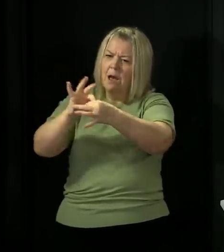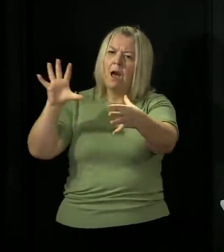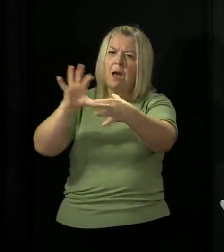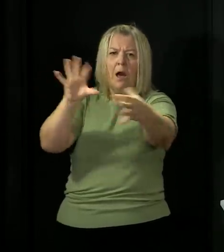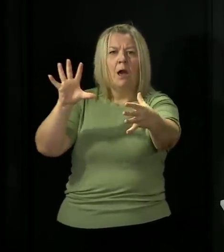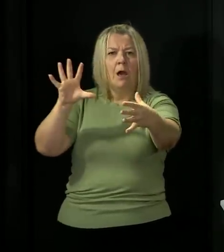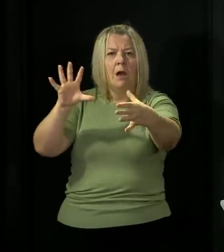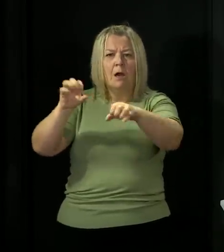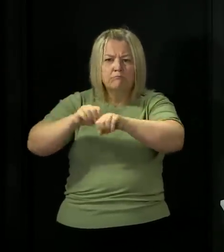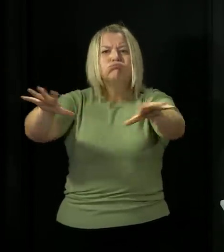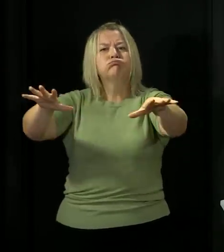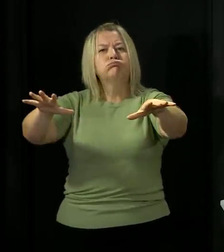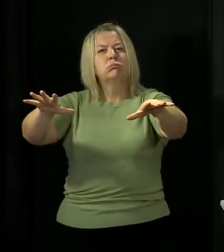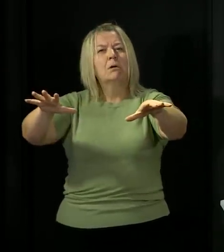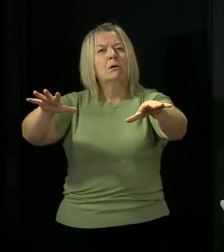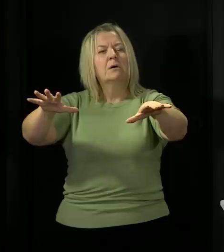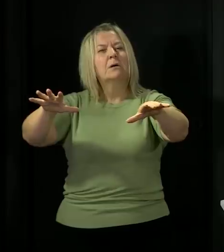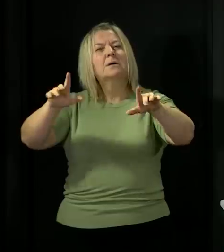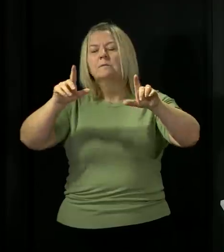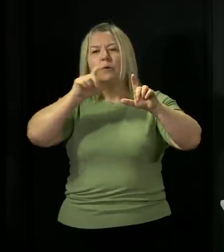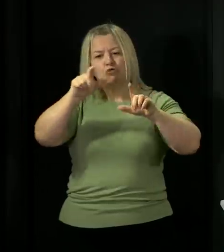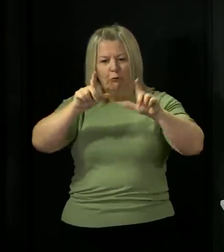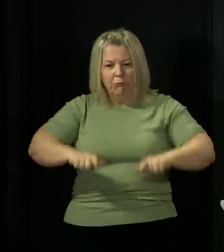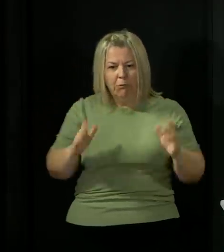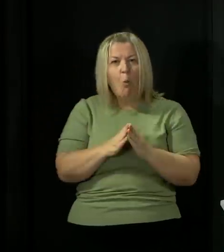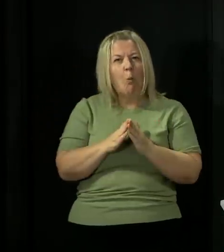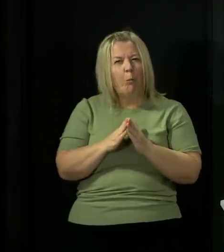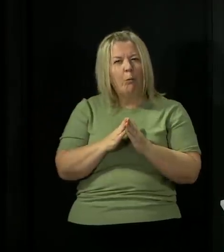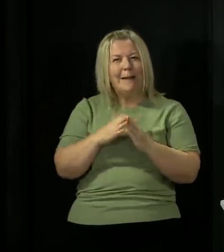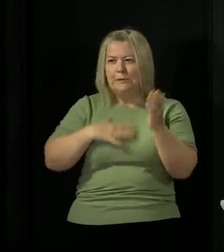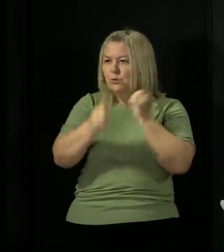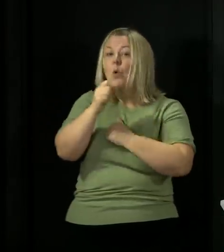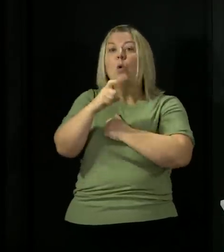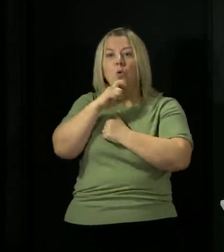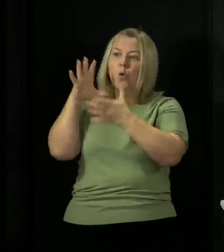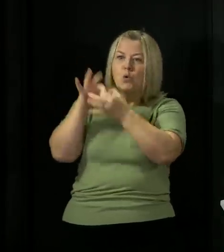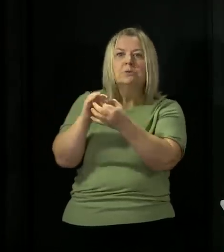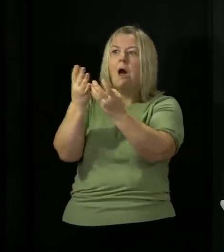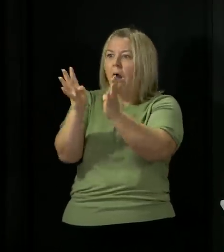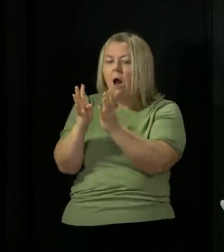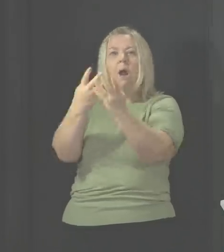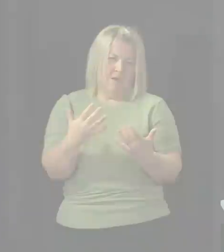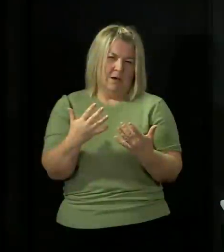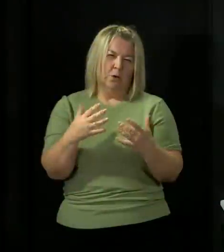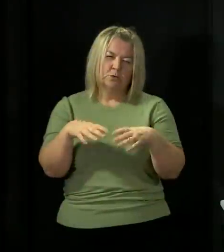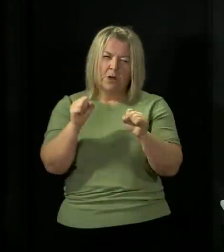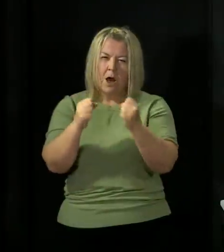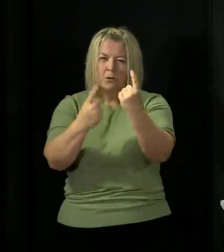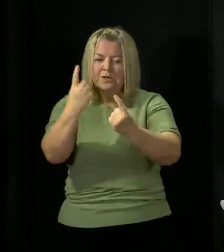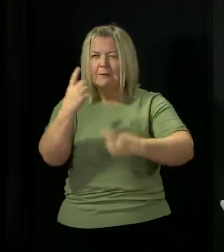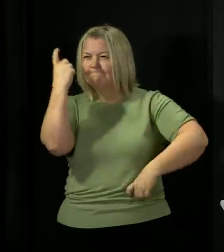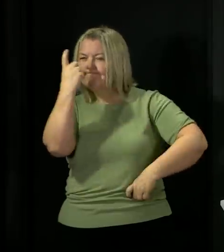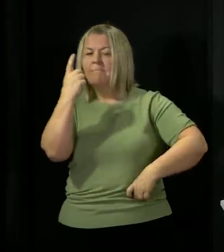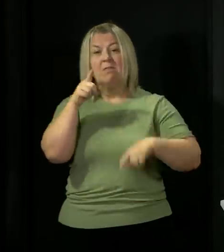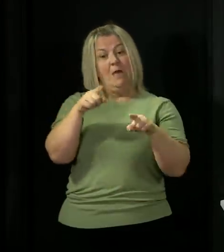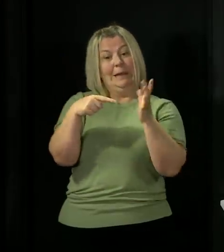but without all of us being confined to our homes all of the time as is the case right now. A test trace